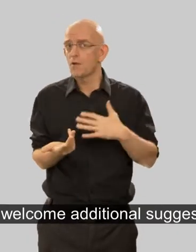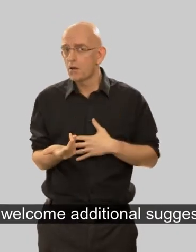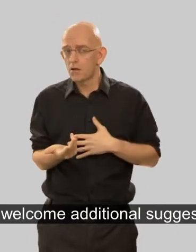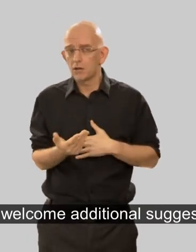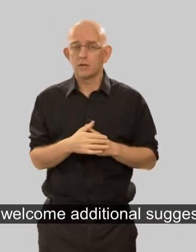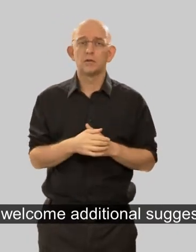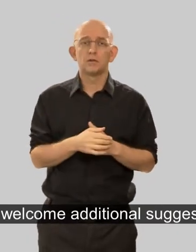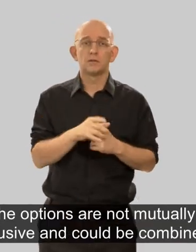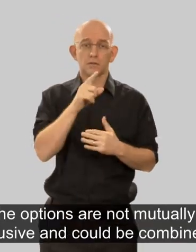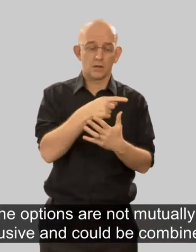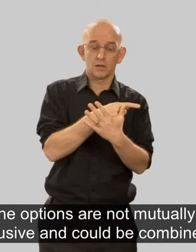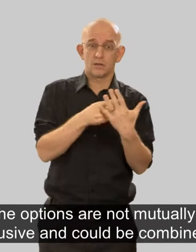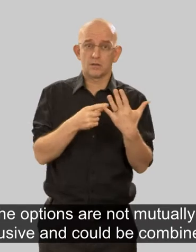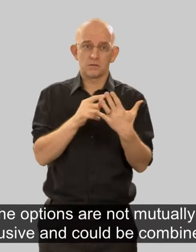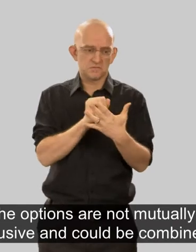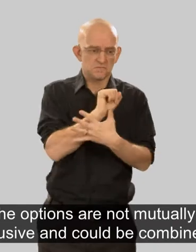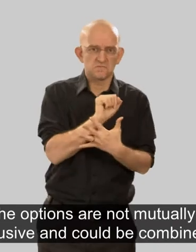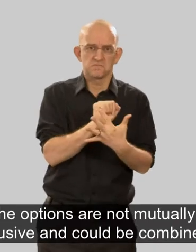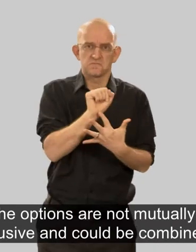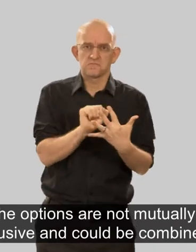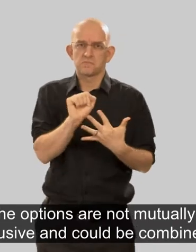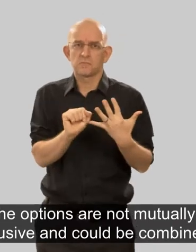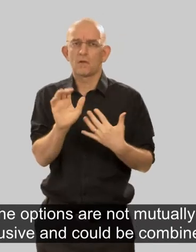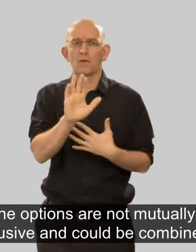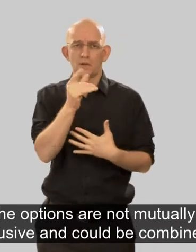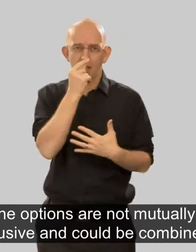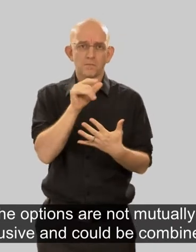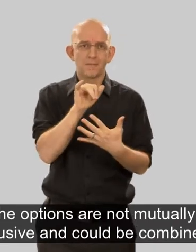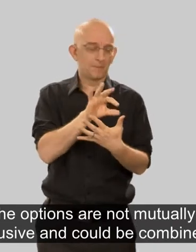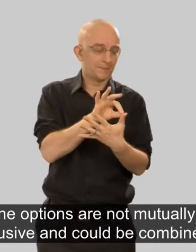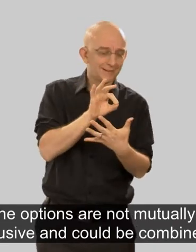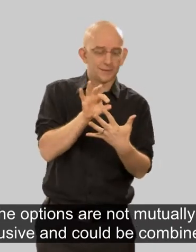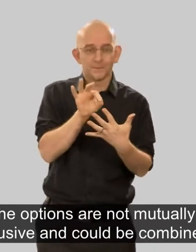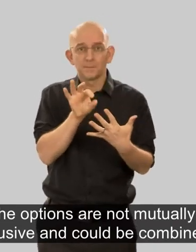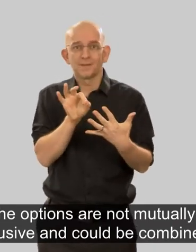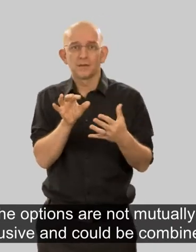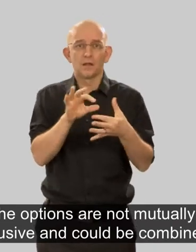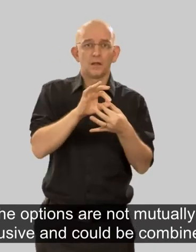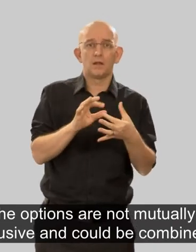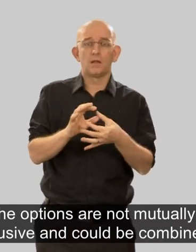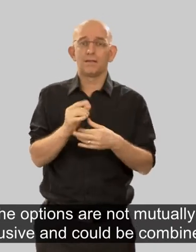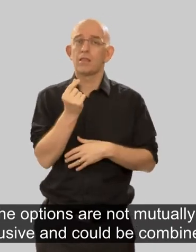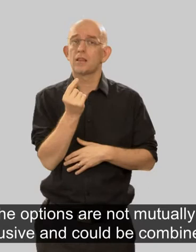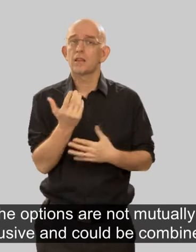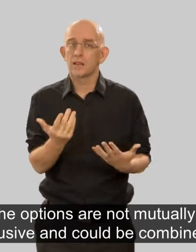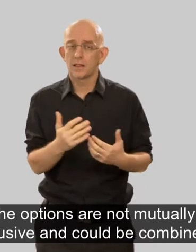suggestions. The options are not mutually exclusive and could be combined.